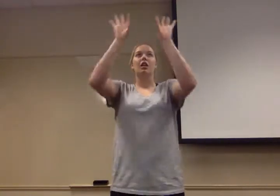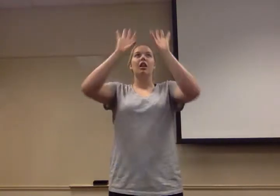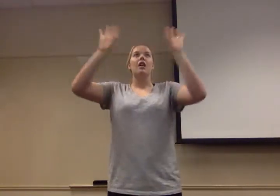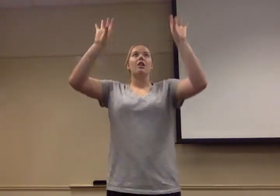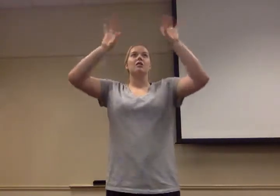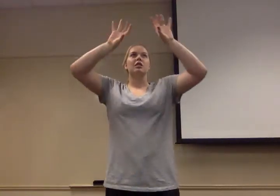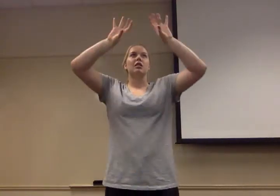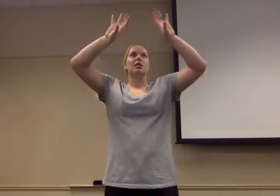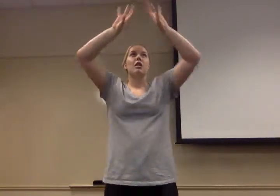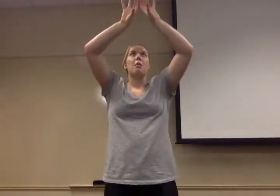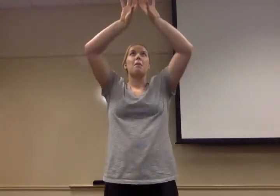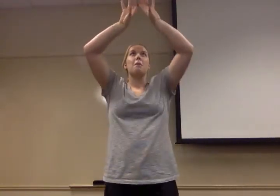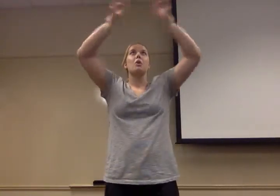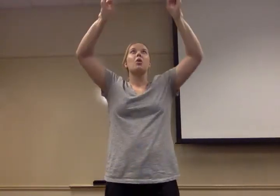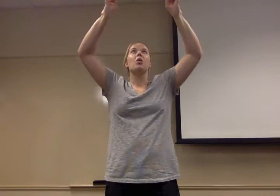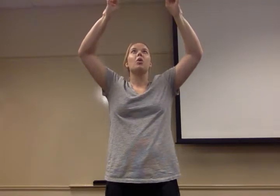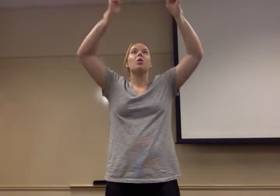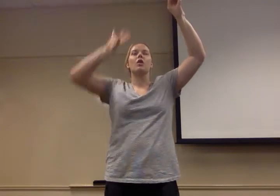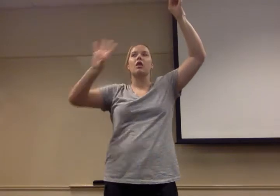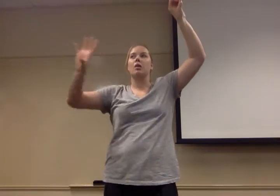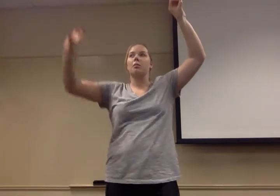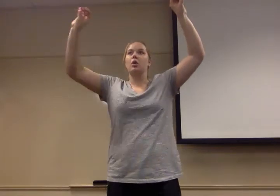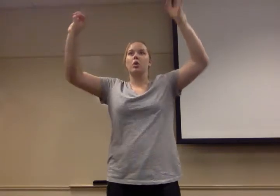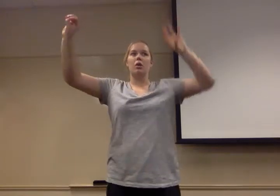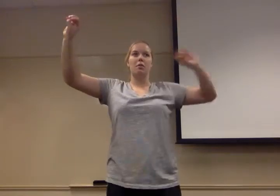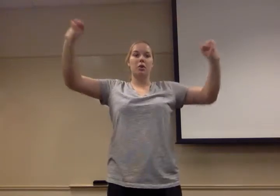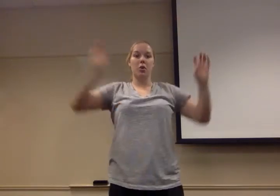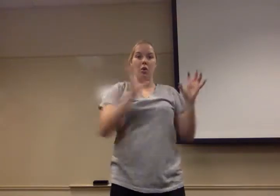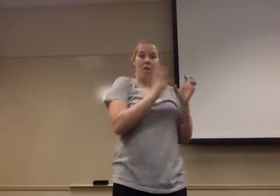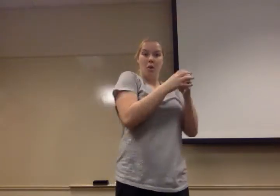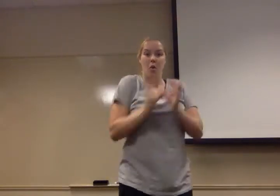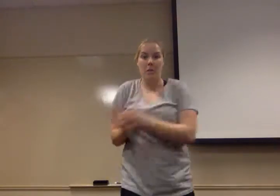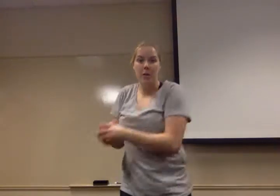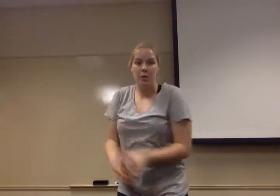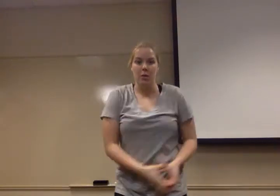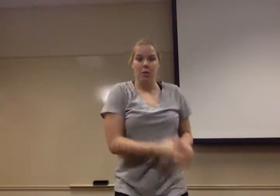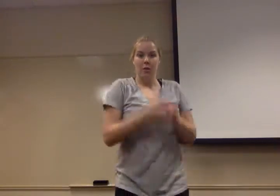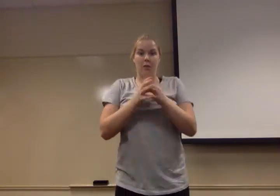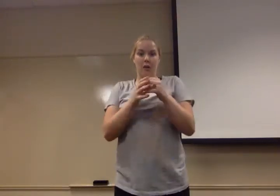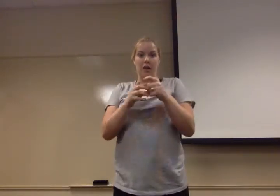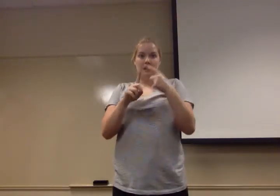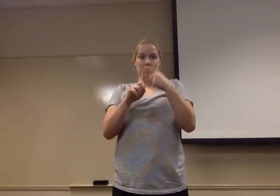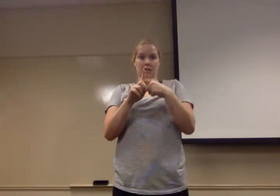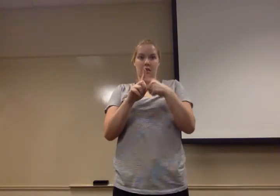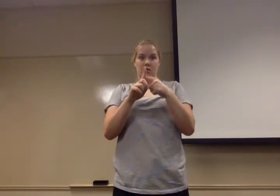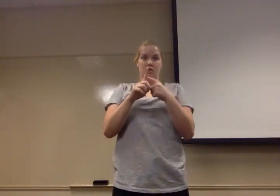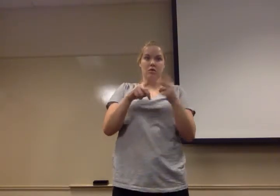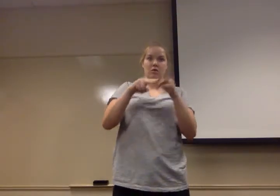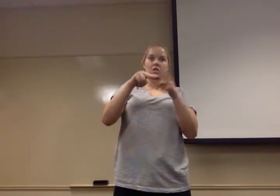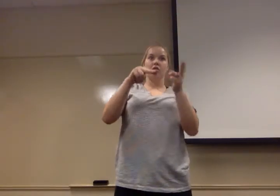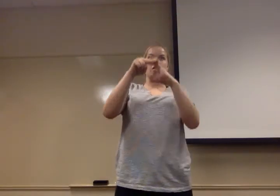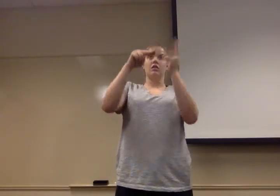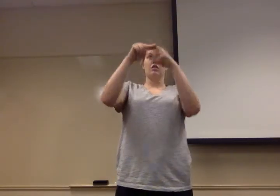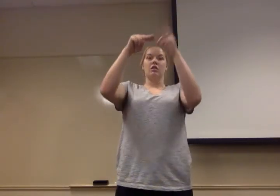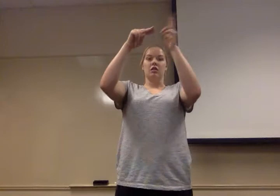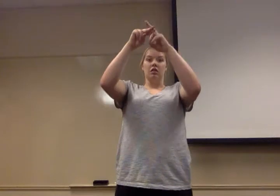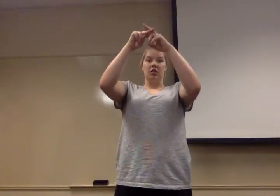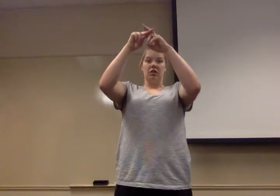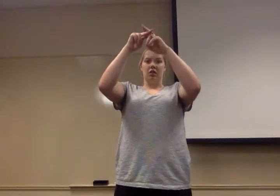compacted. Gravity gets more powerful as density increases. The temperature begins to rise at the center of each cloud. And then at the center of each